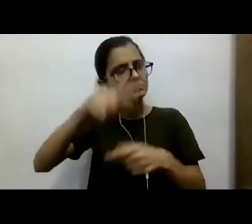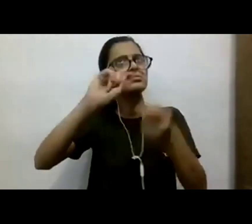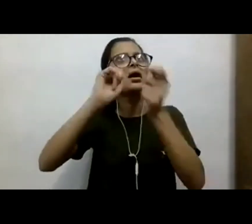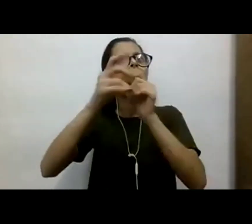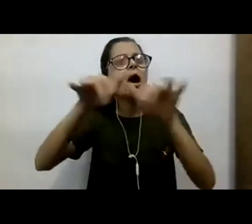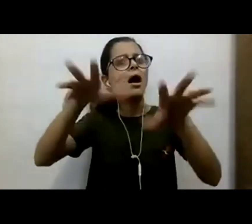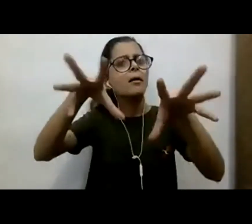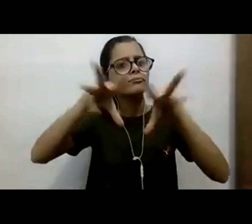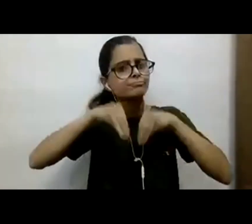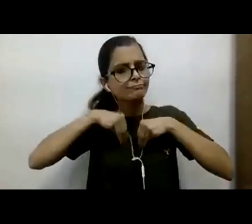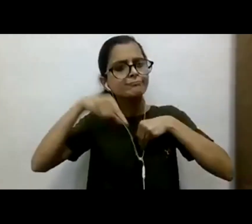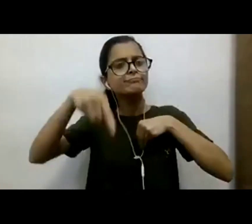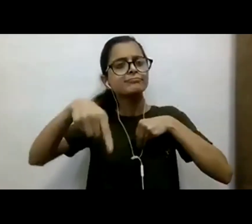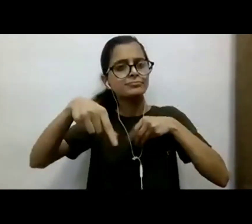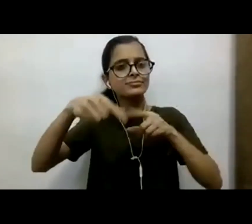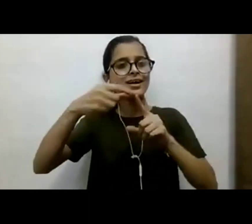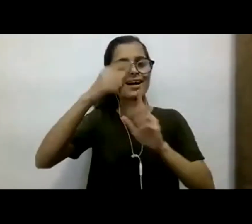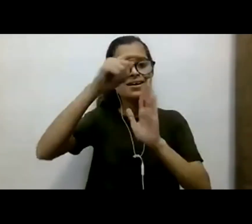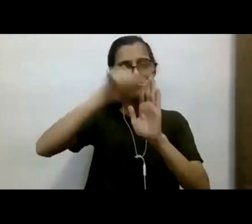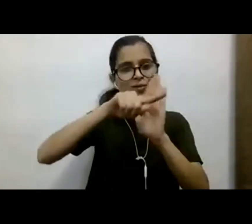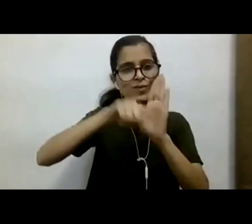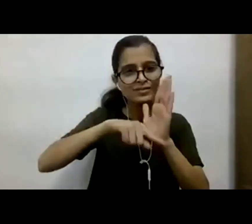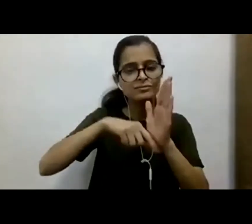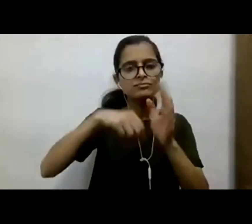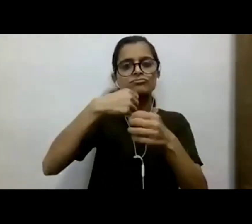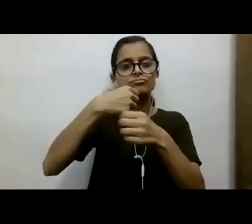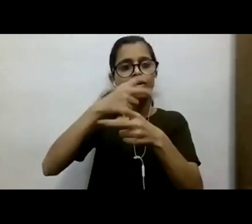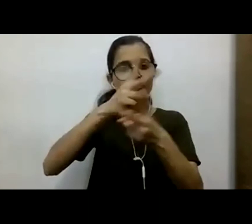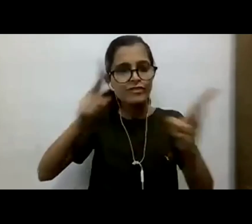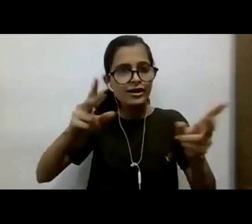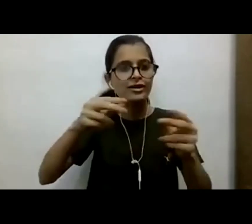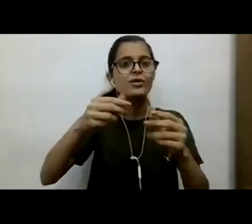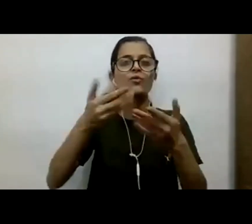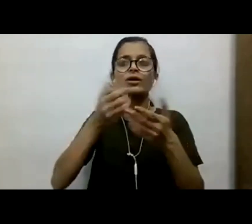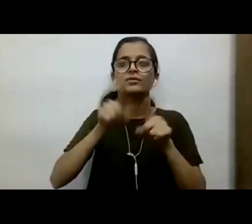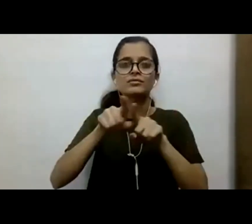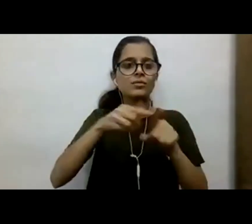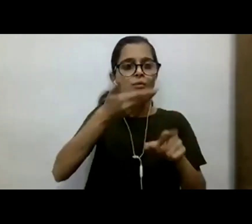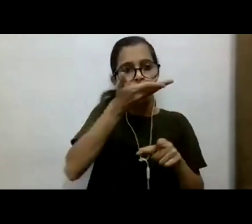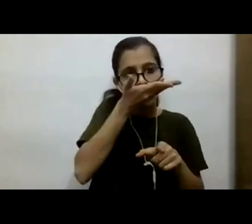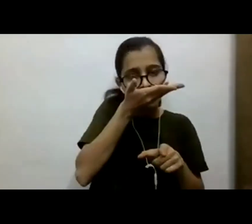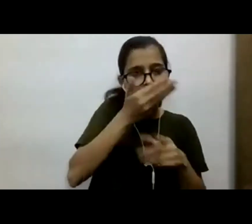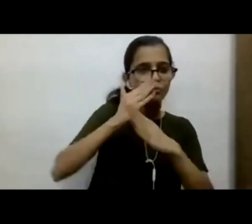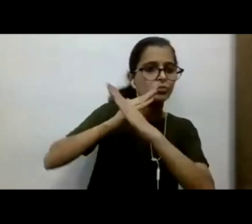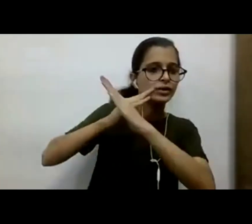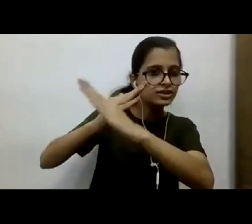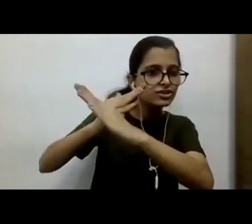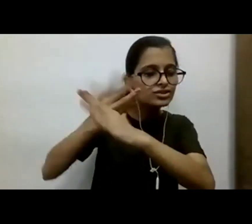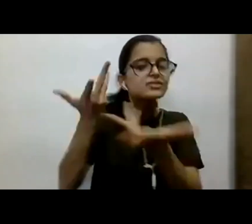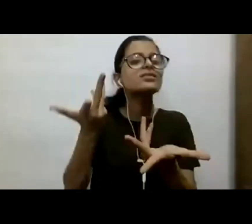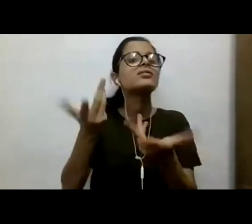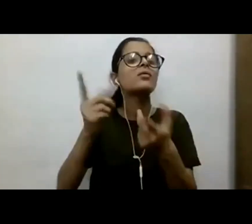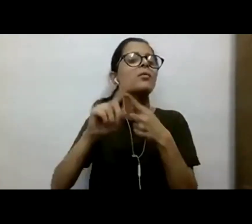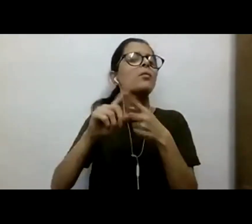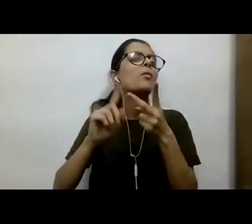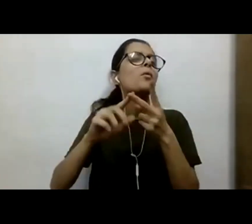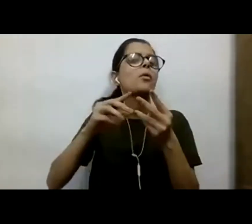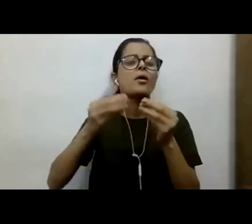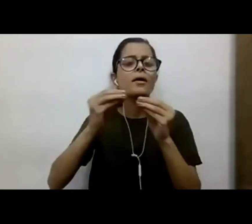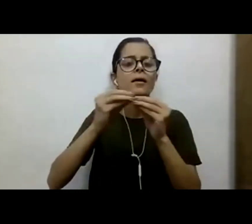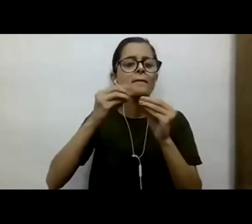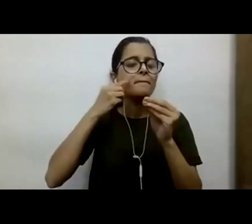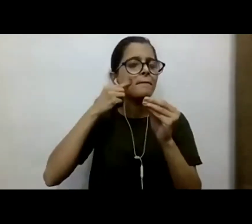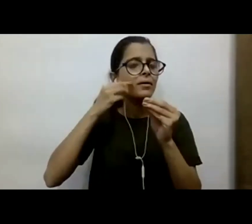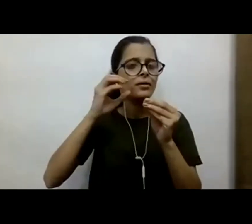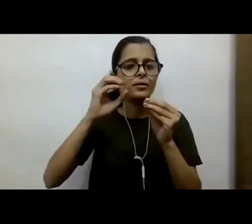different element of policies like water protection, like you had the Biological Diversity